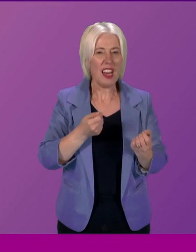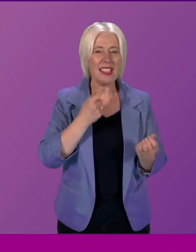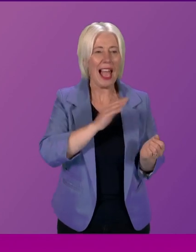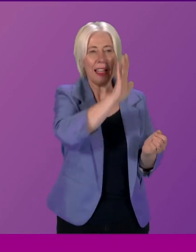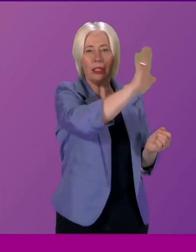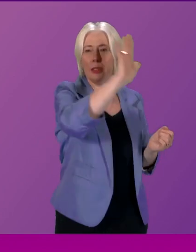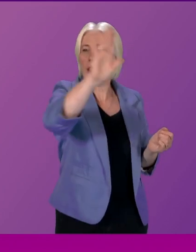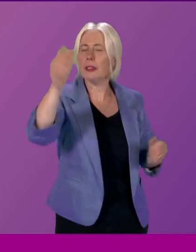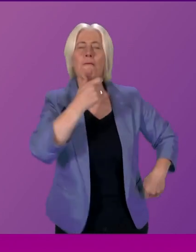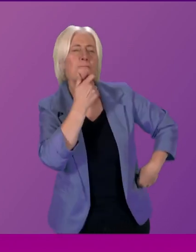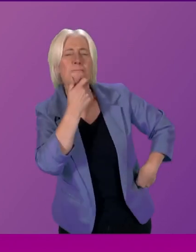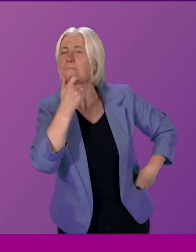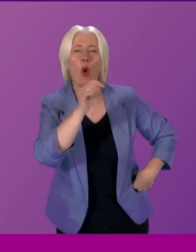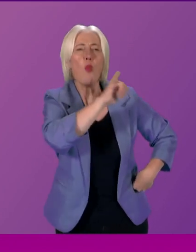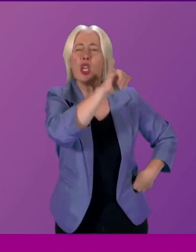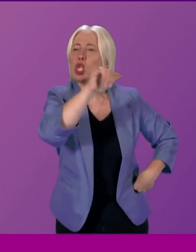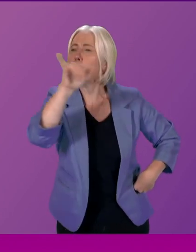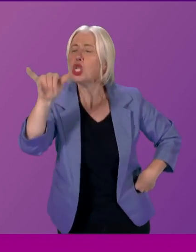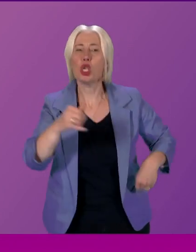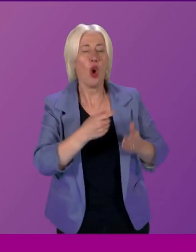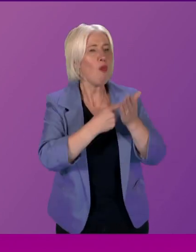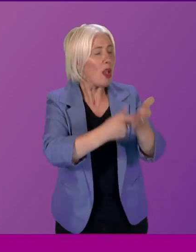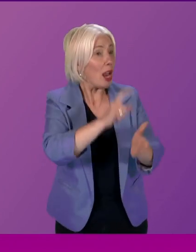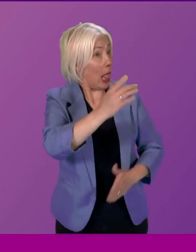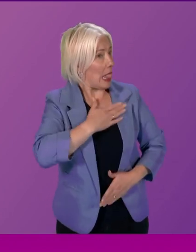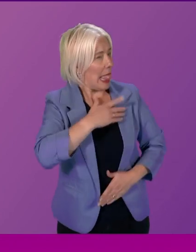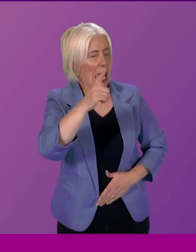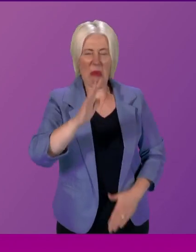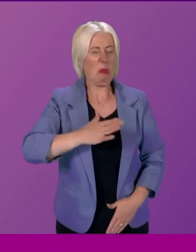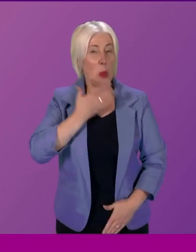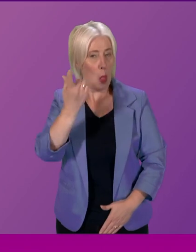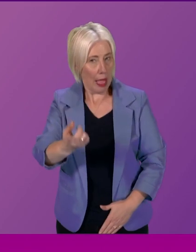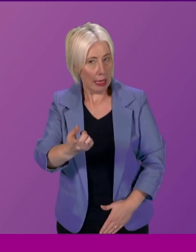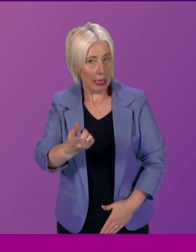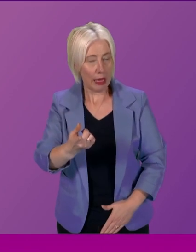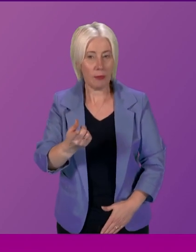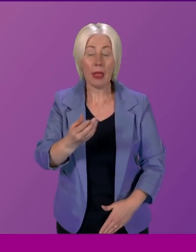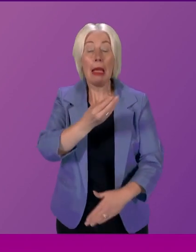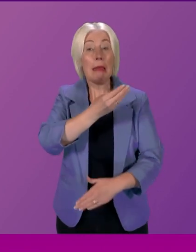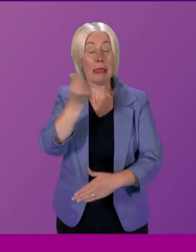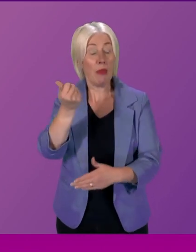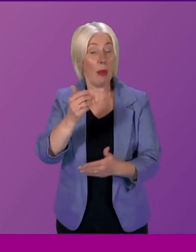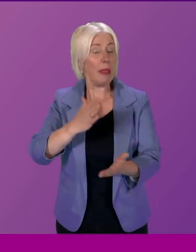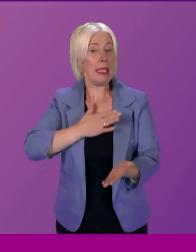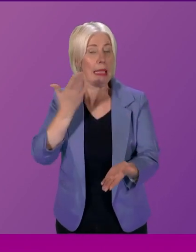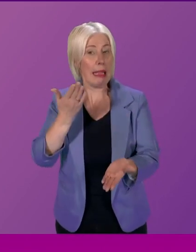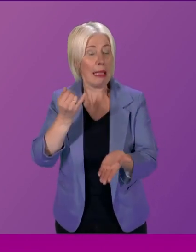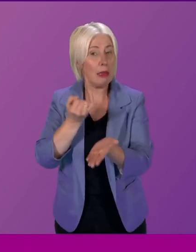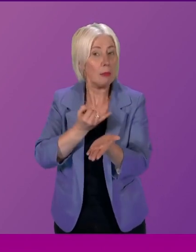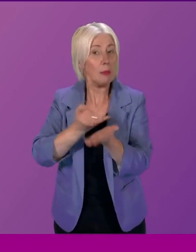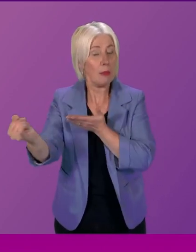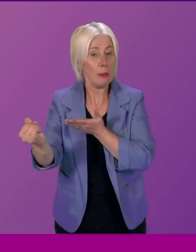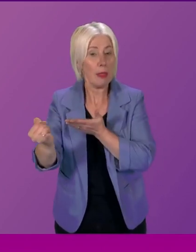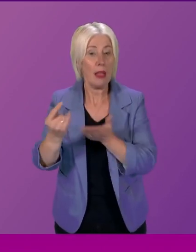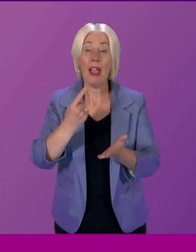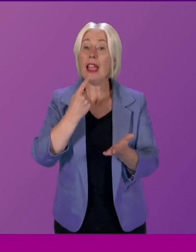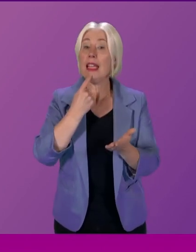recommendations they liked the most and which they didn't like at all. And actually we rejected the one they didn't like at all, which was that a citizens' panel should